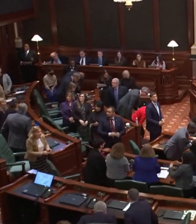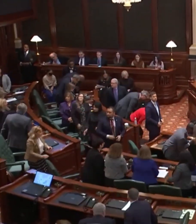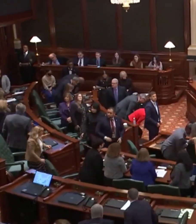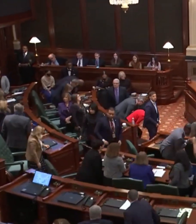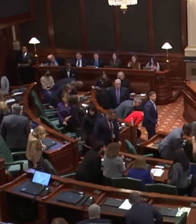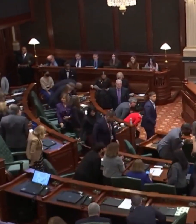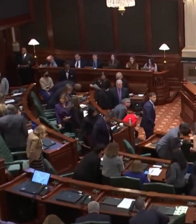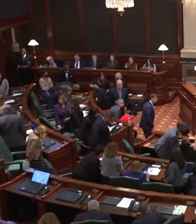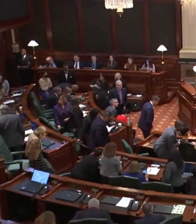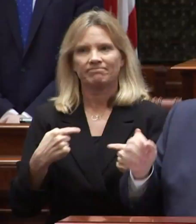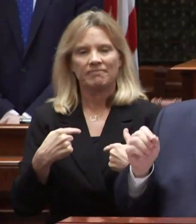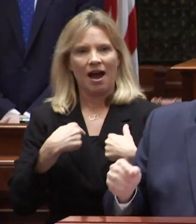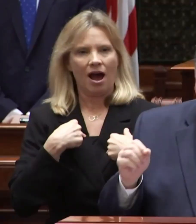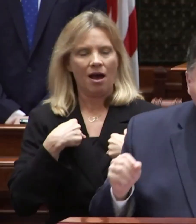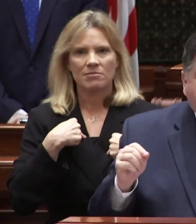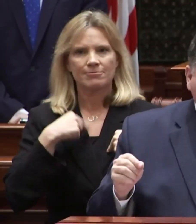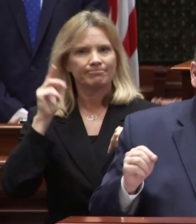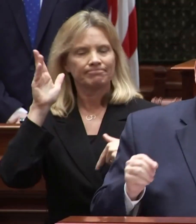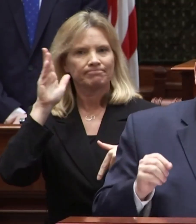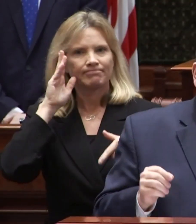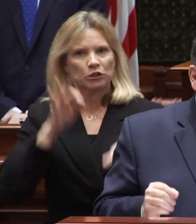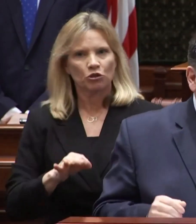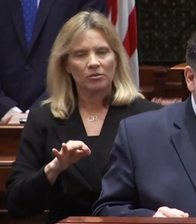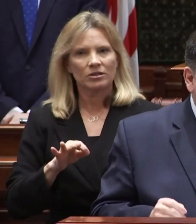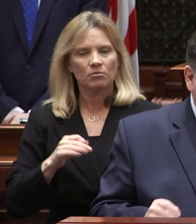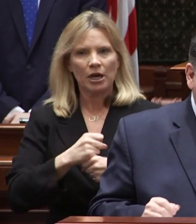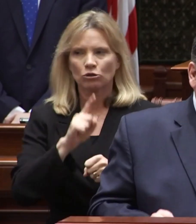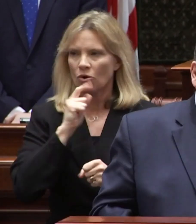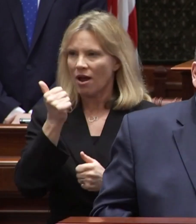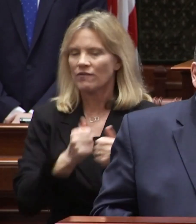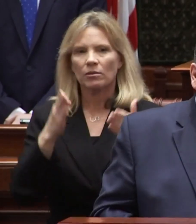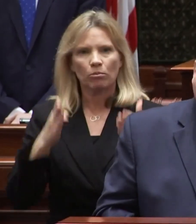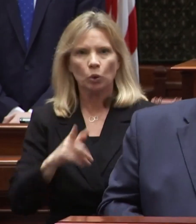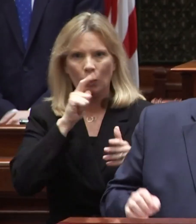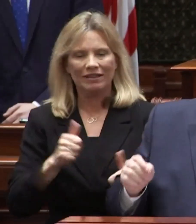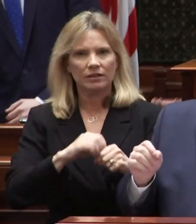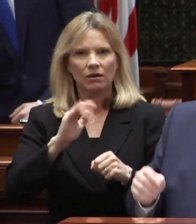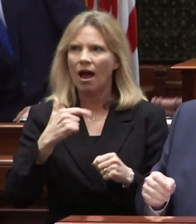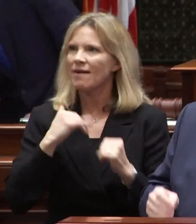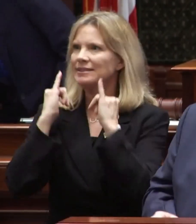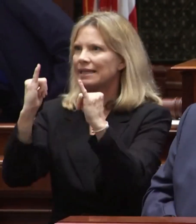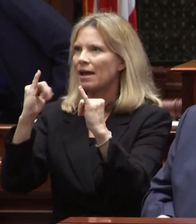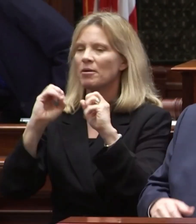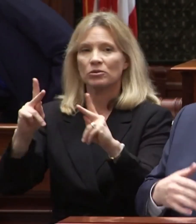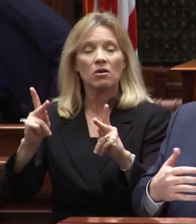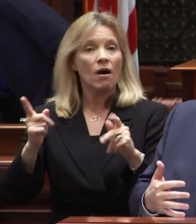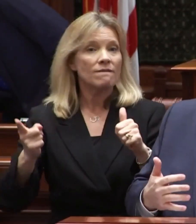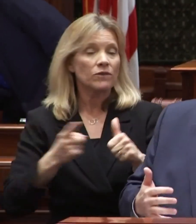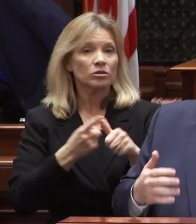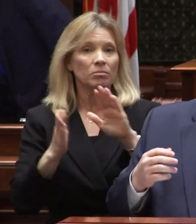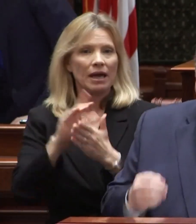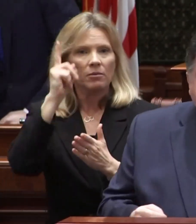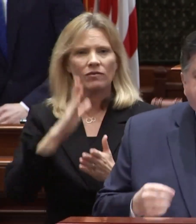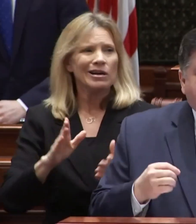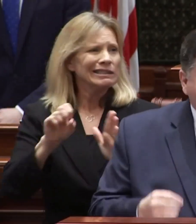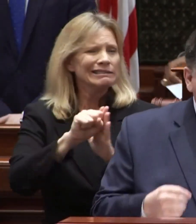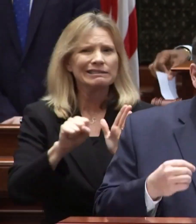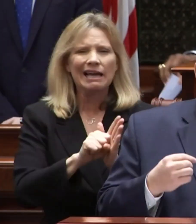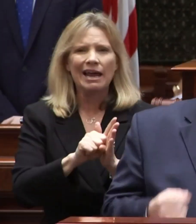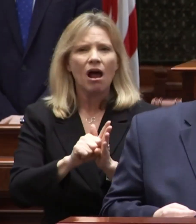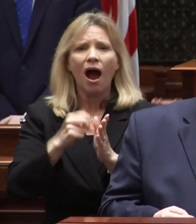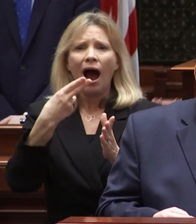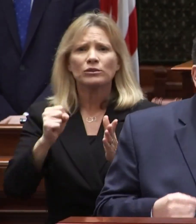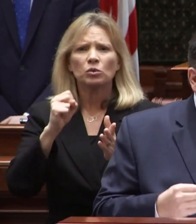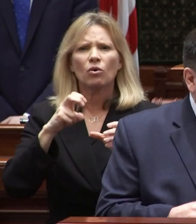look i am determined to make sure that every person in illinois has that same opportunity when i first took office our state was losing